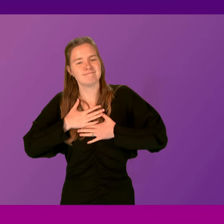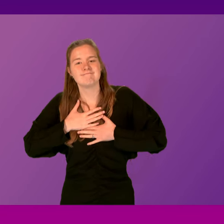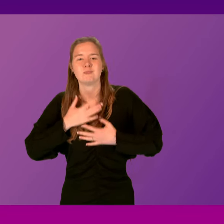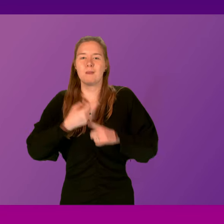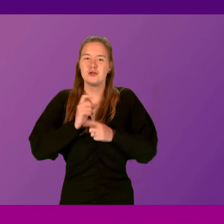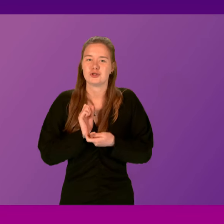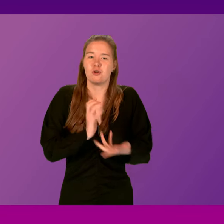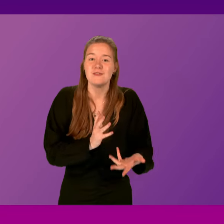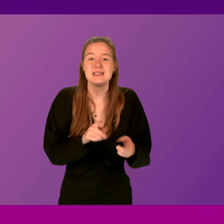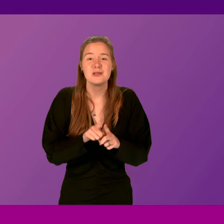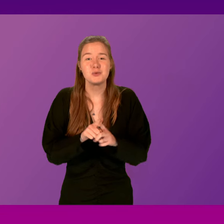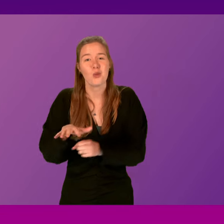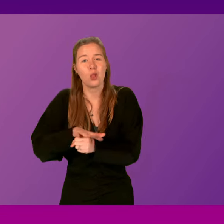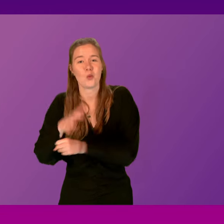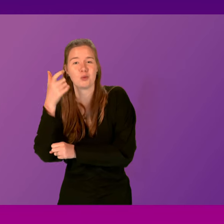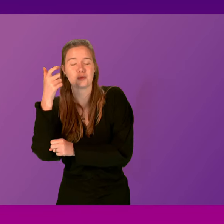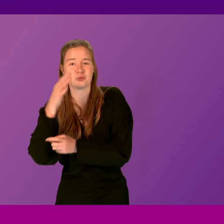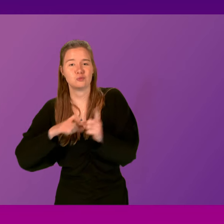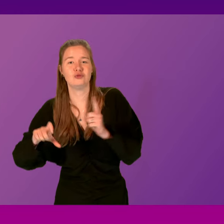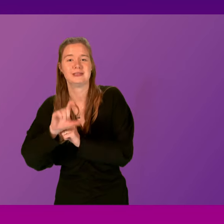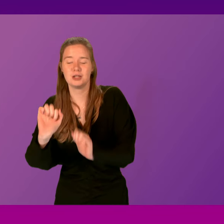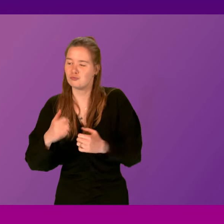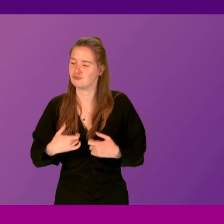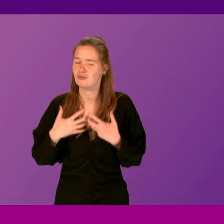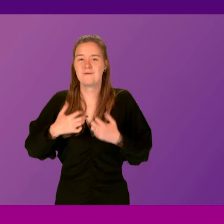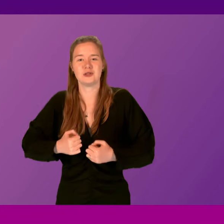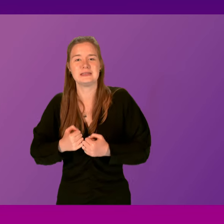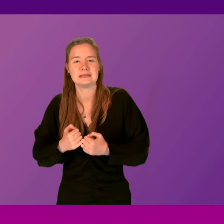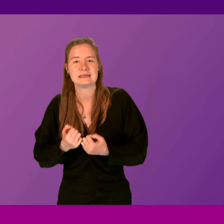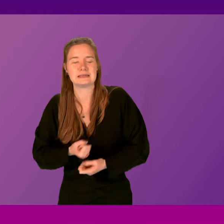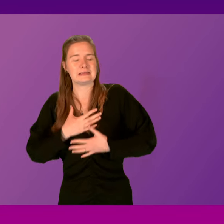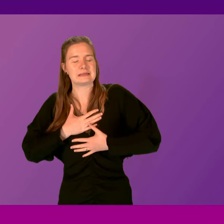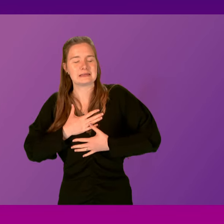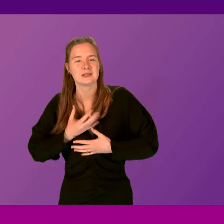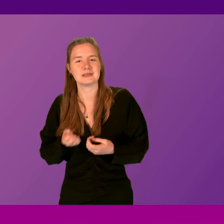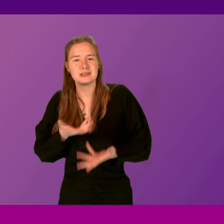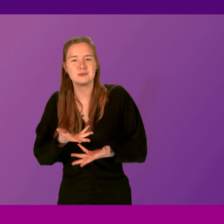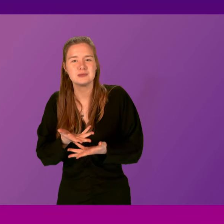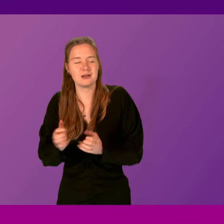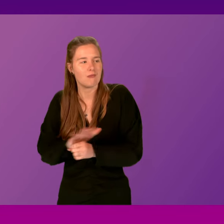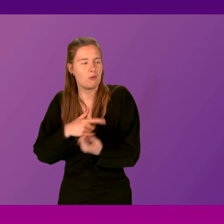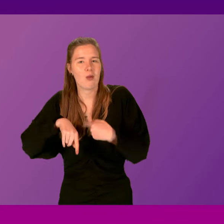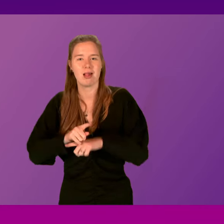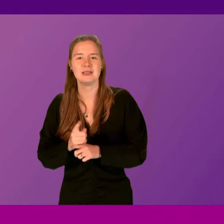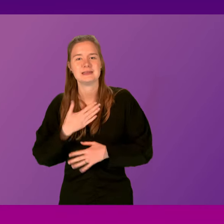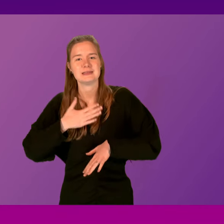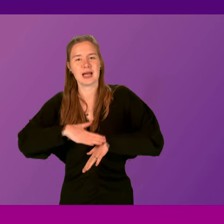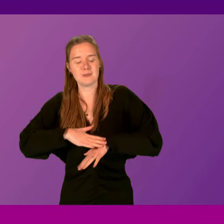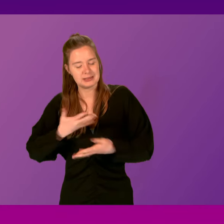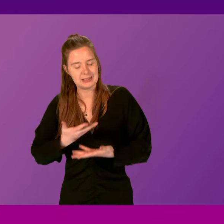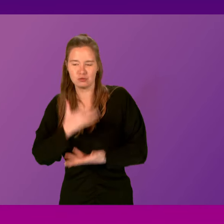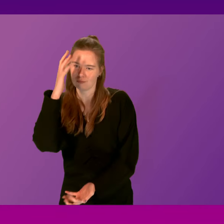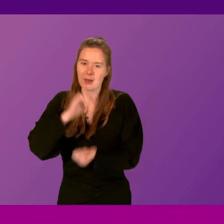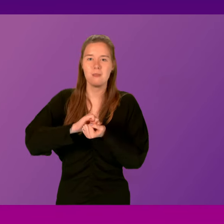the emergency services and the local community whose bravery and resilience after the event touched us all. And today we take time to remember